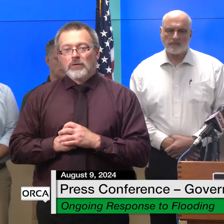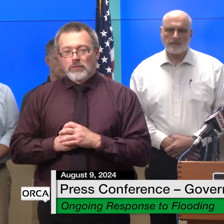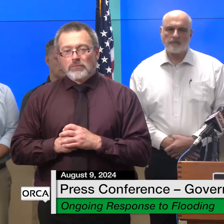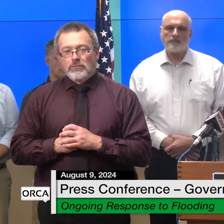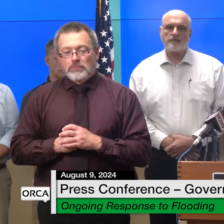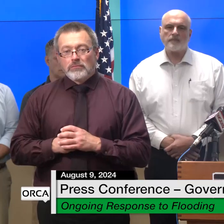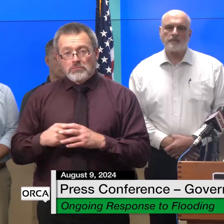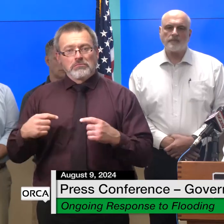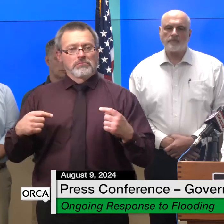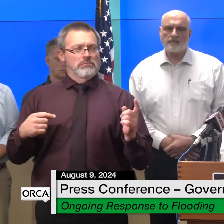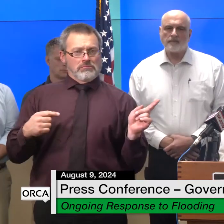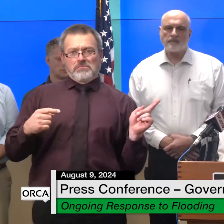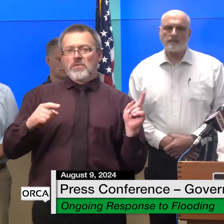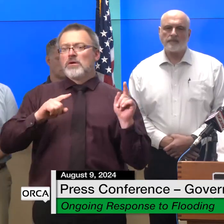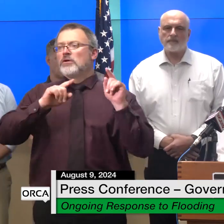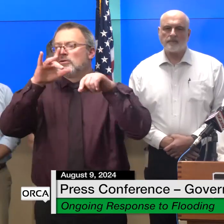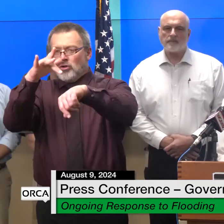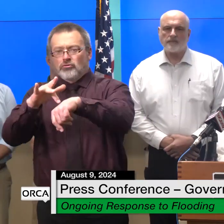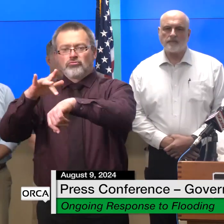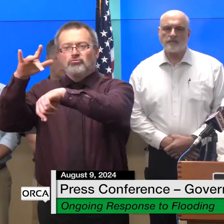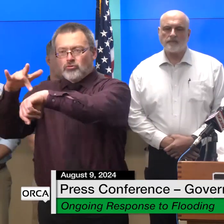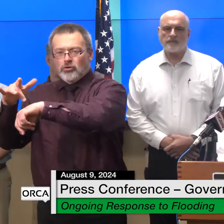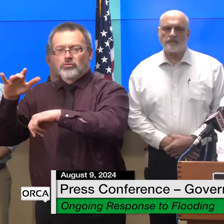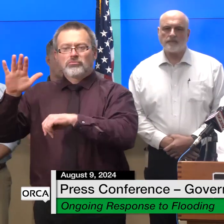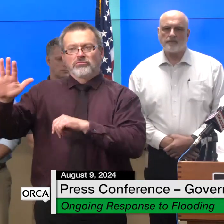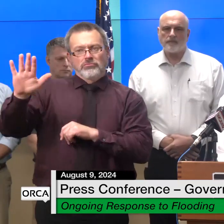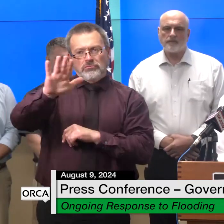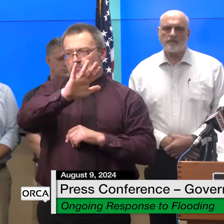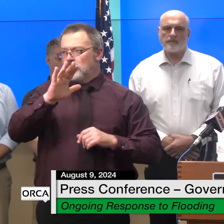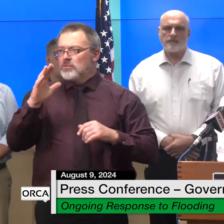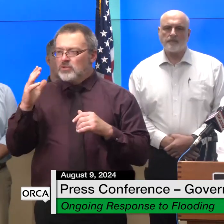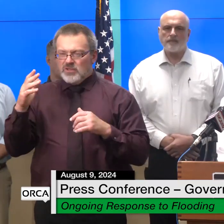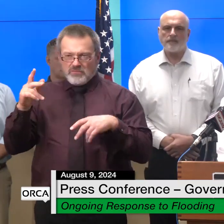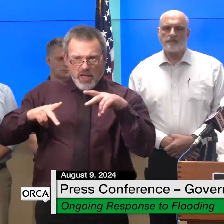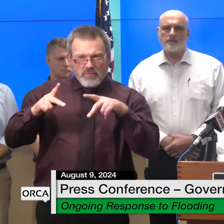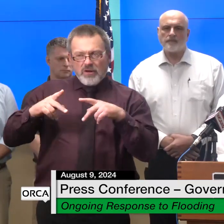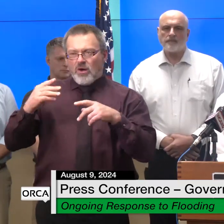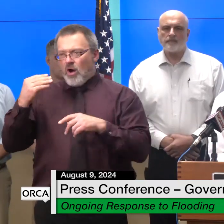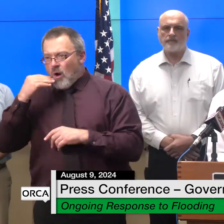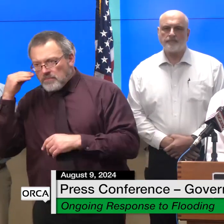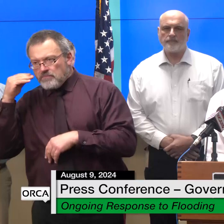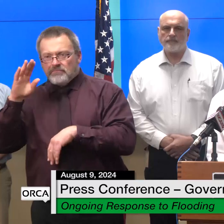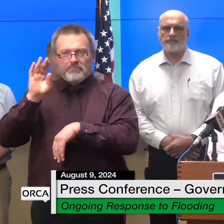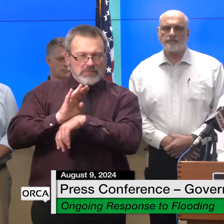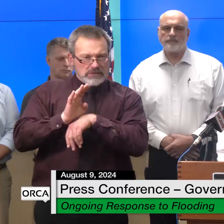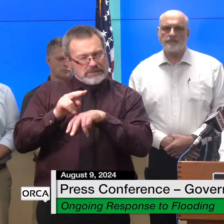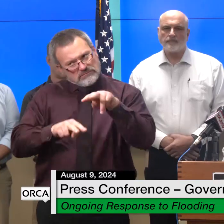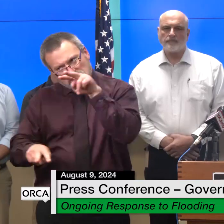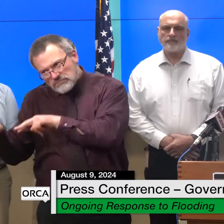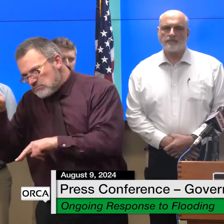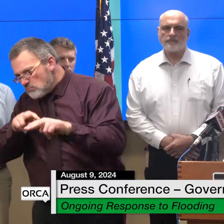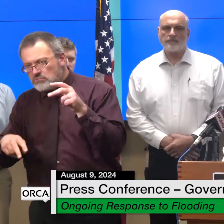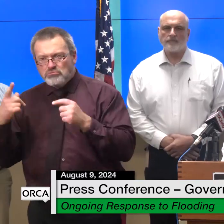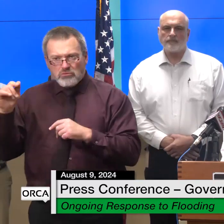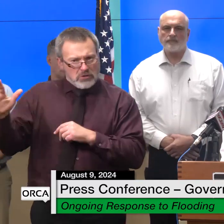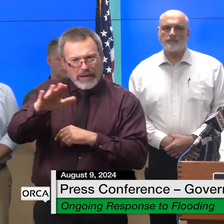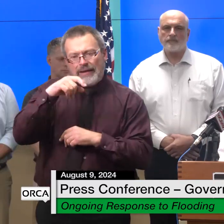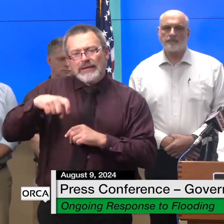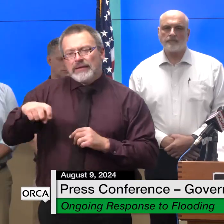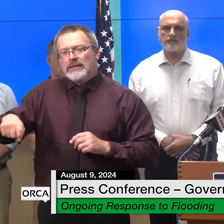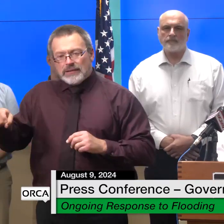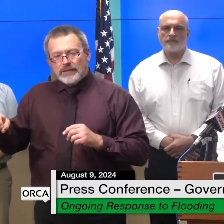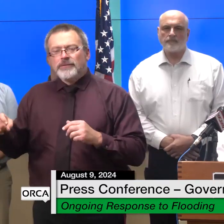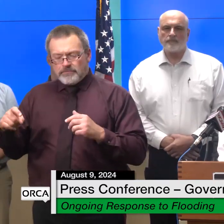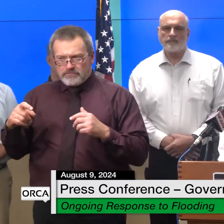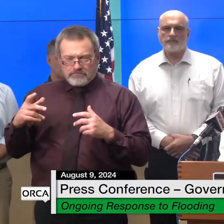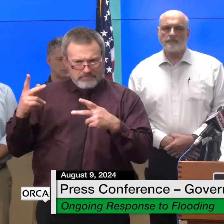impacted to understand what their needs are and how we can help while we're waiting to hear back from the president